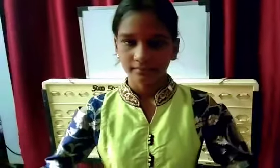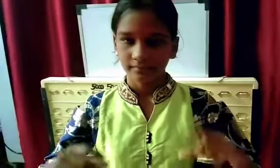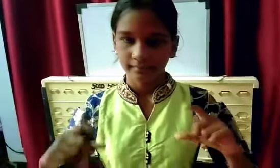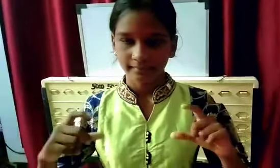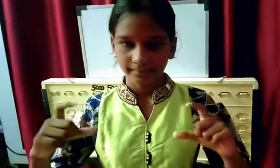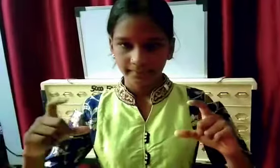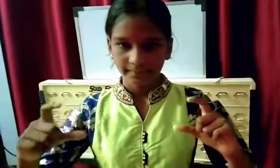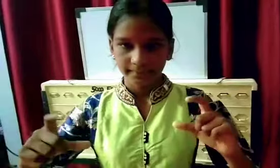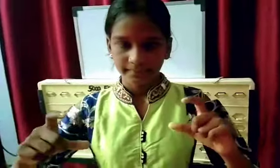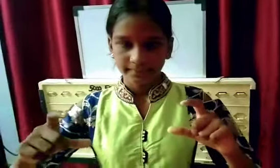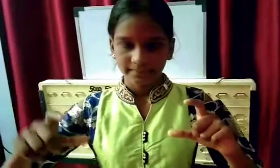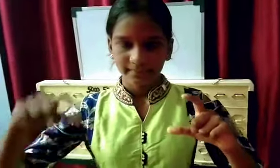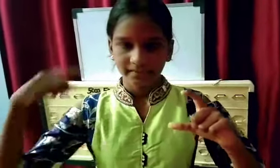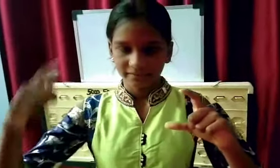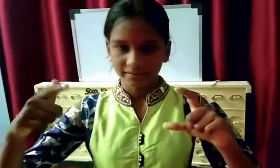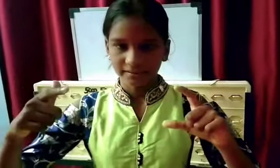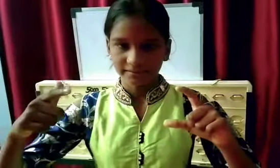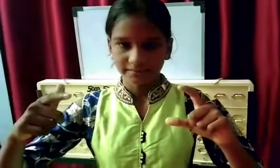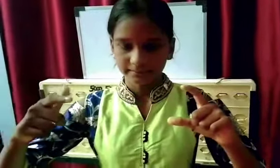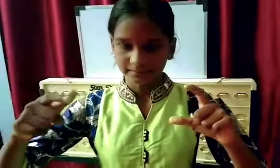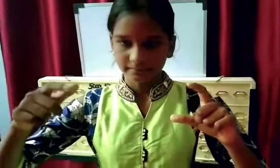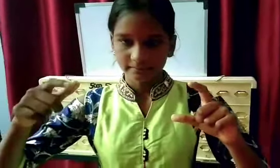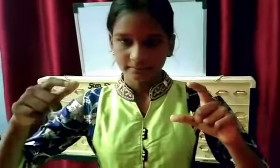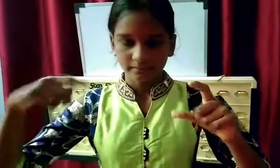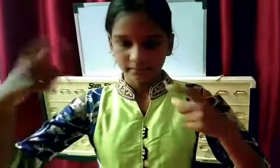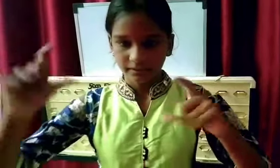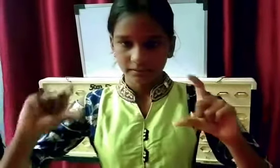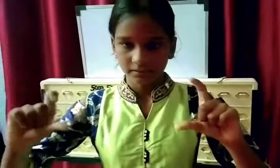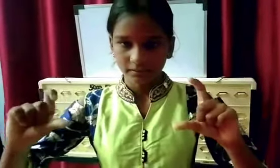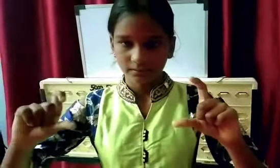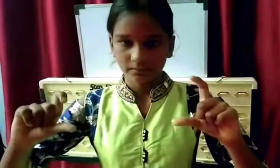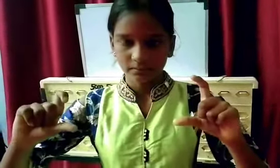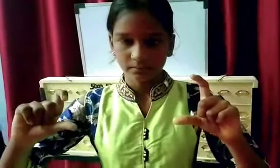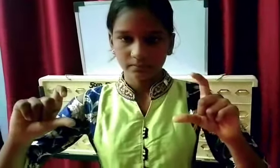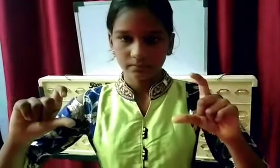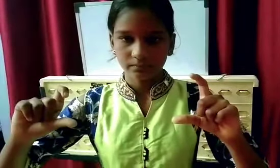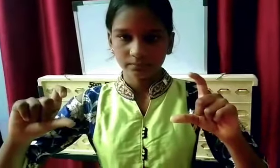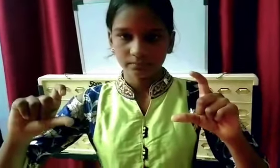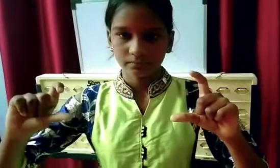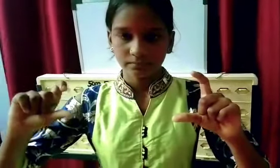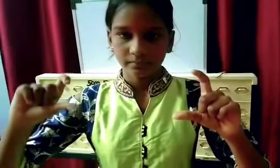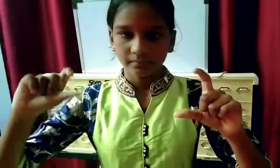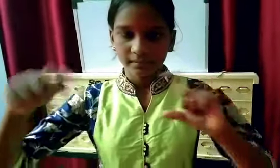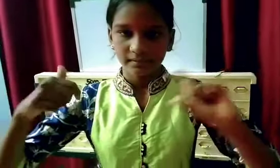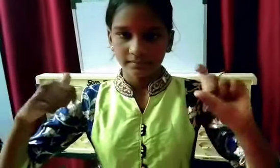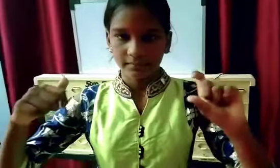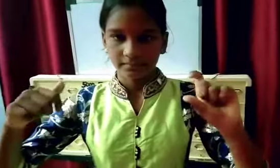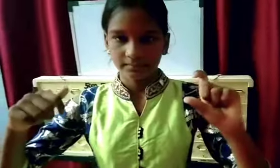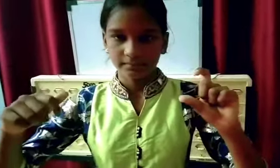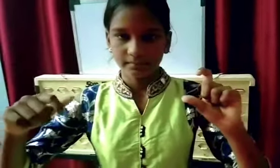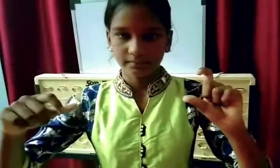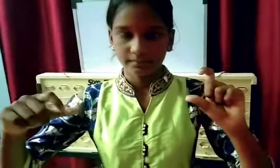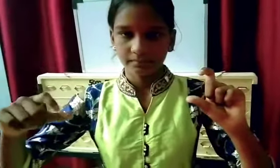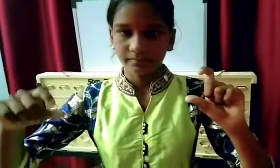sum, 5, minus 2, 7, minus 4,